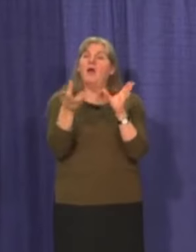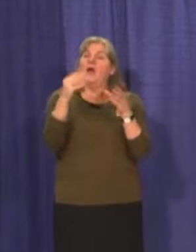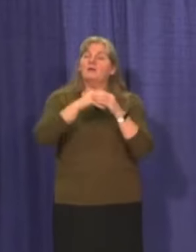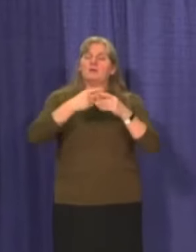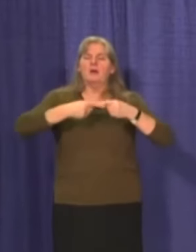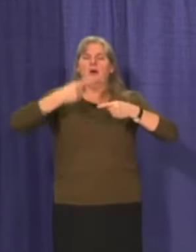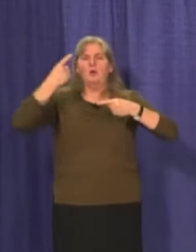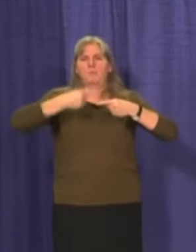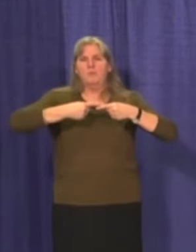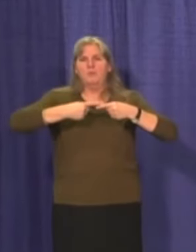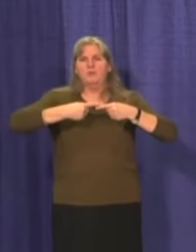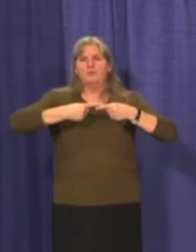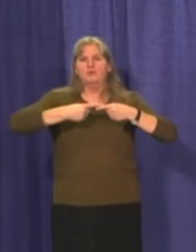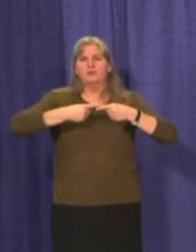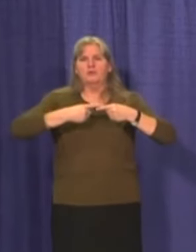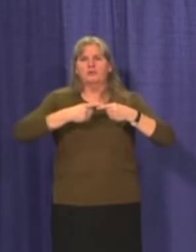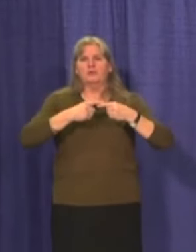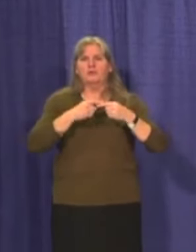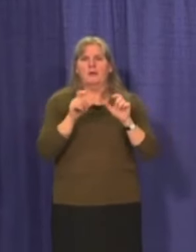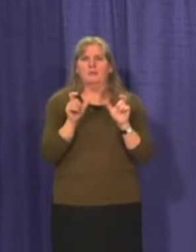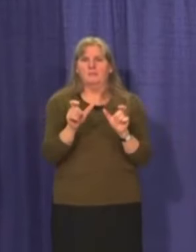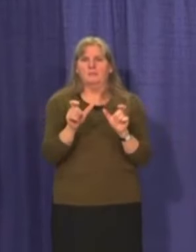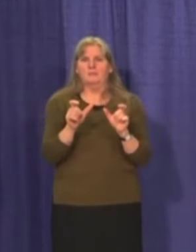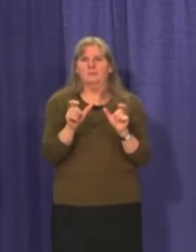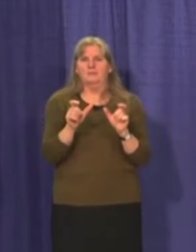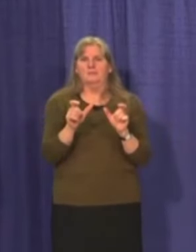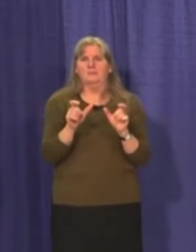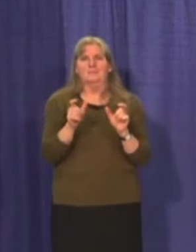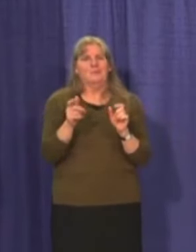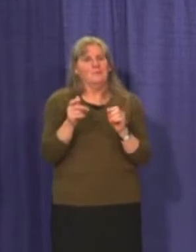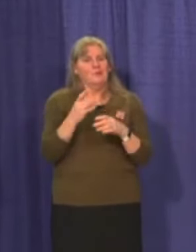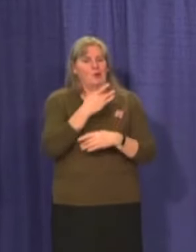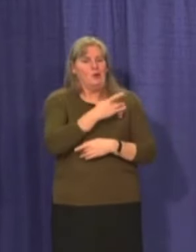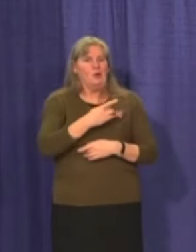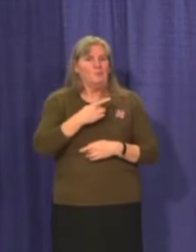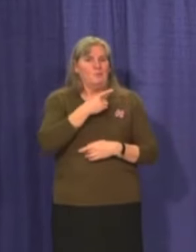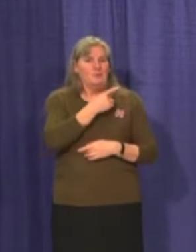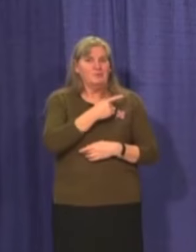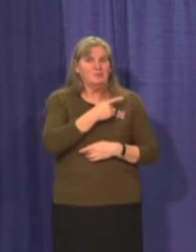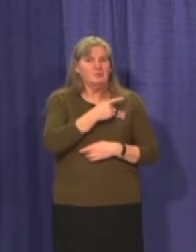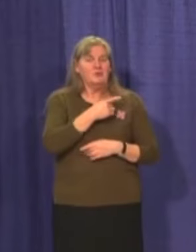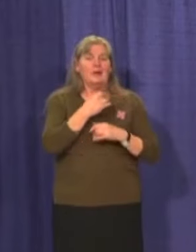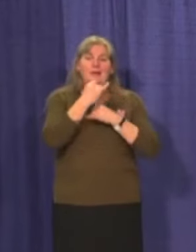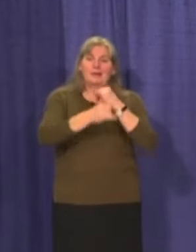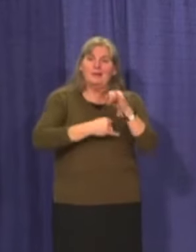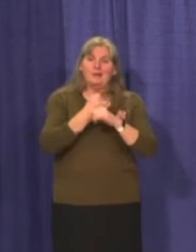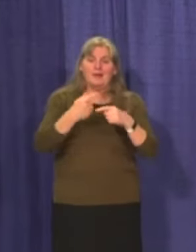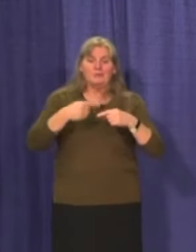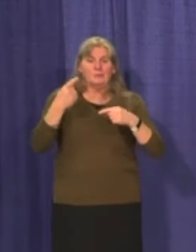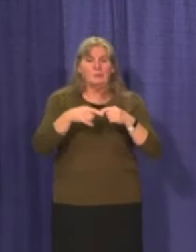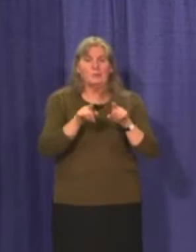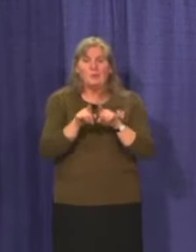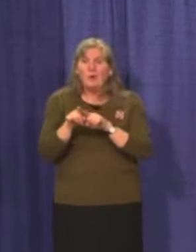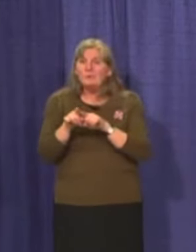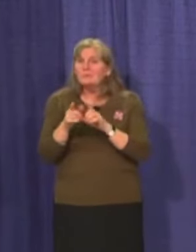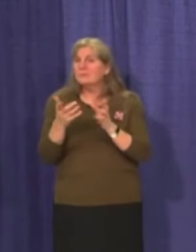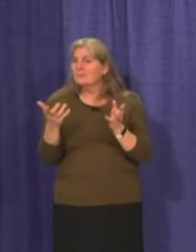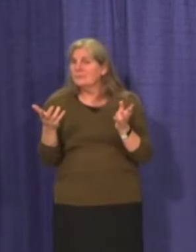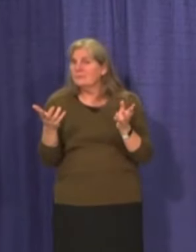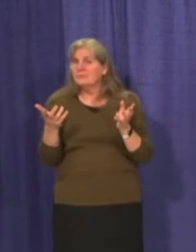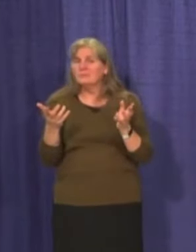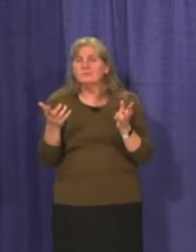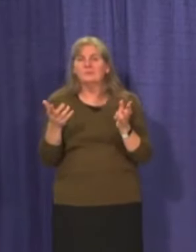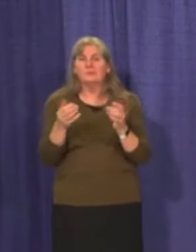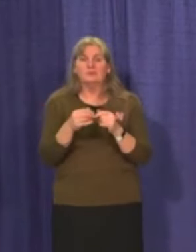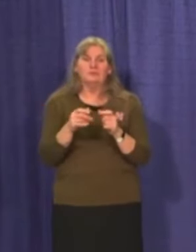course, it's also a national conversation into provincial borders are very much a national conversation right now. And whether there should be any